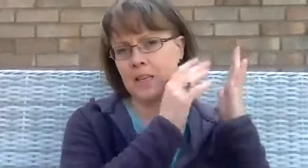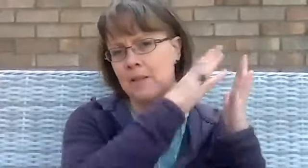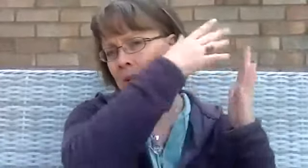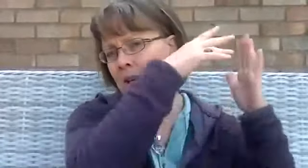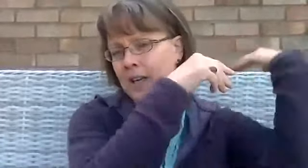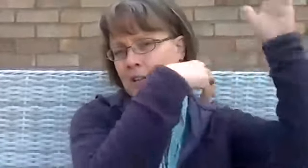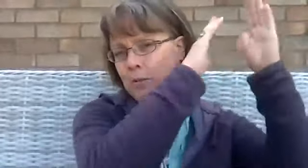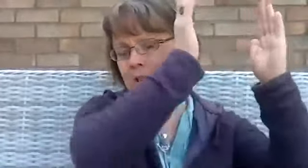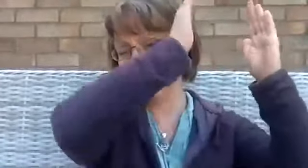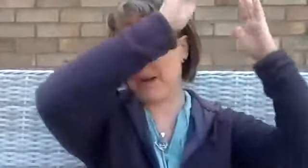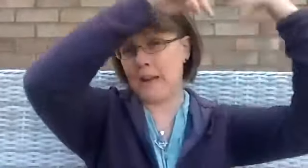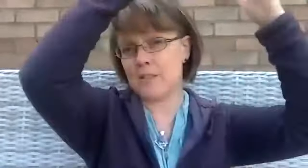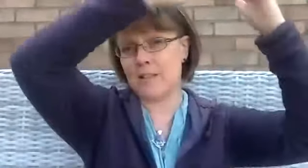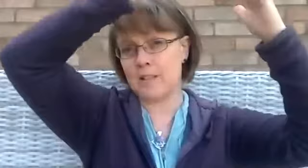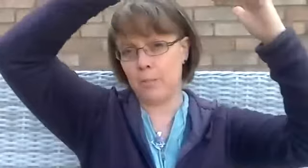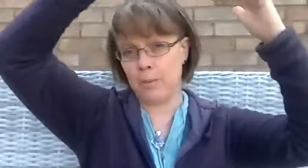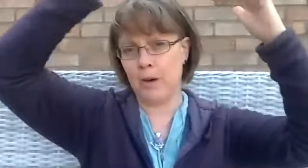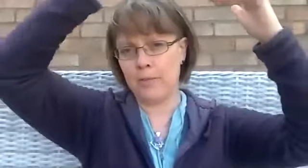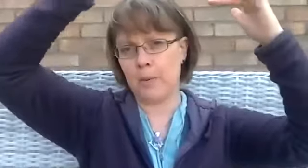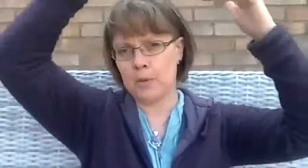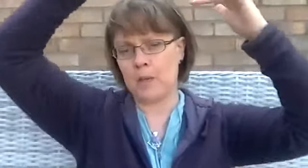and i'm bringing some balance to this upper part of the body